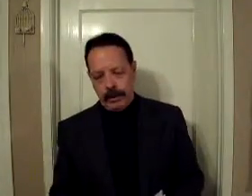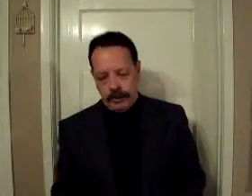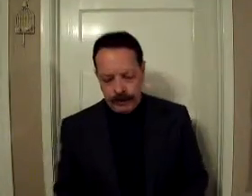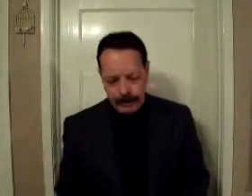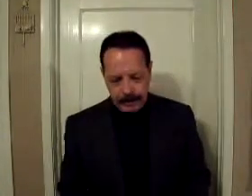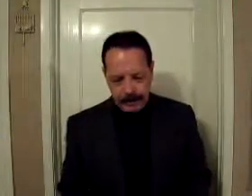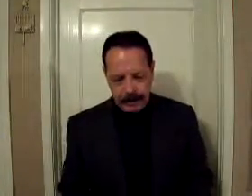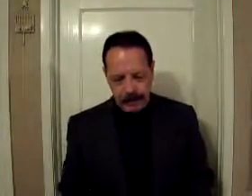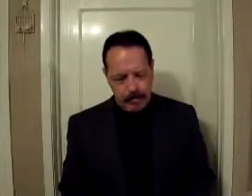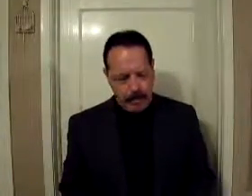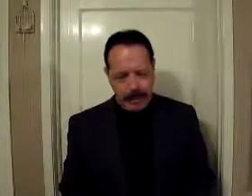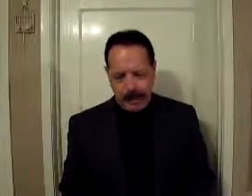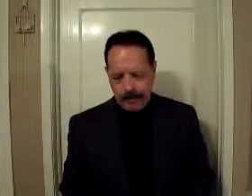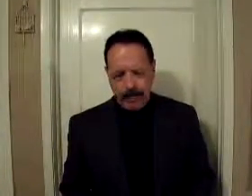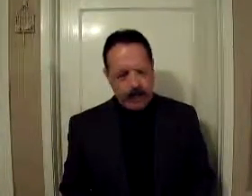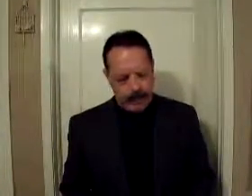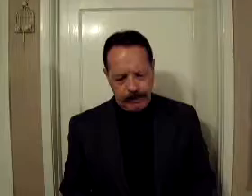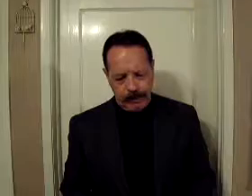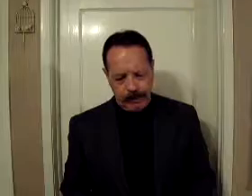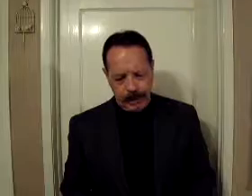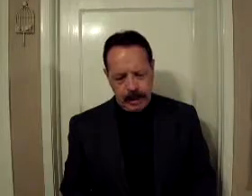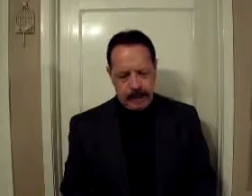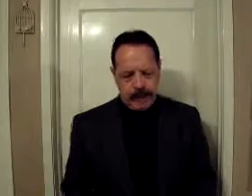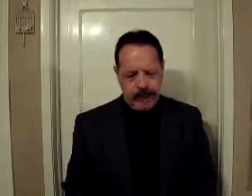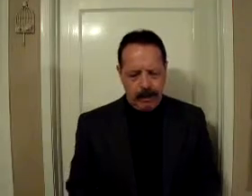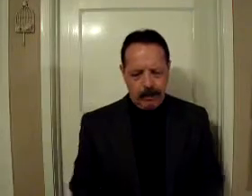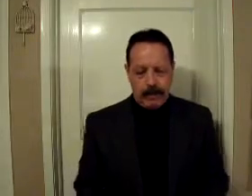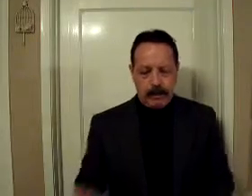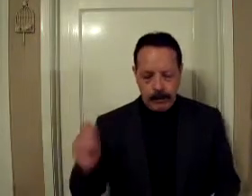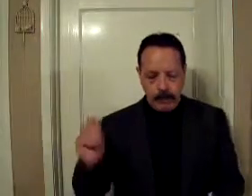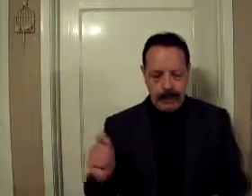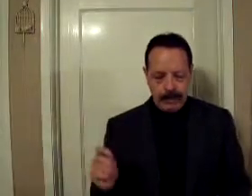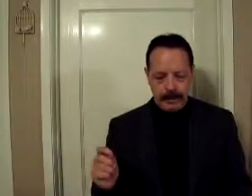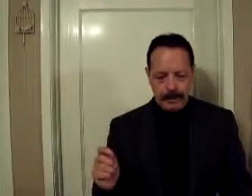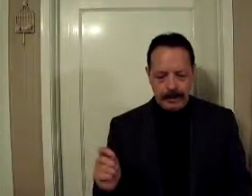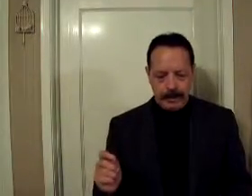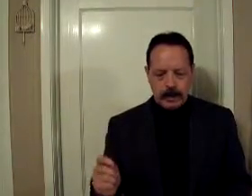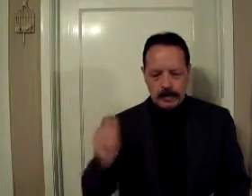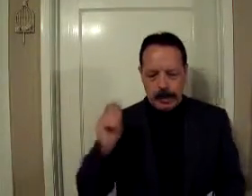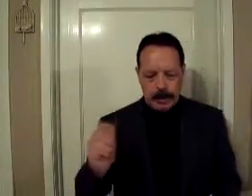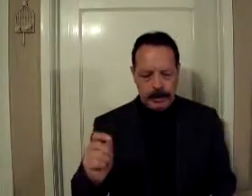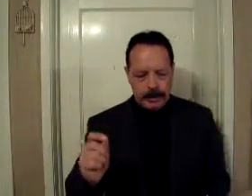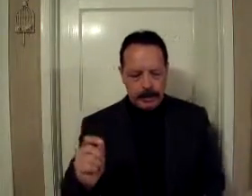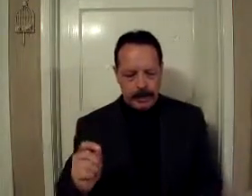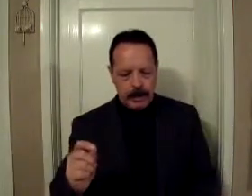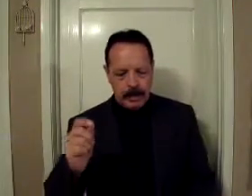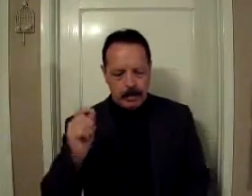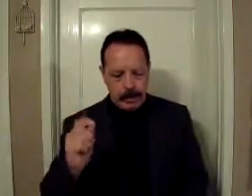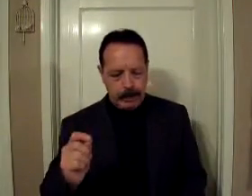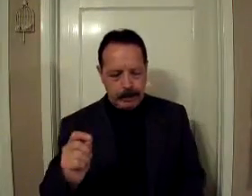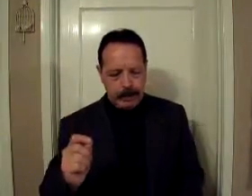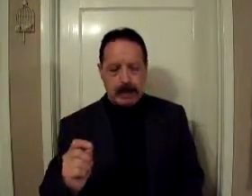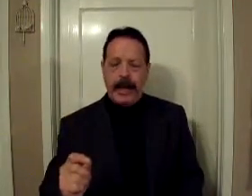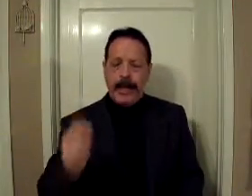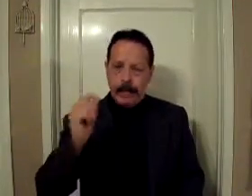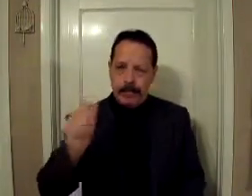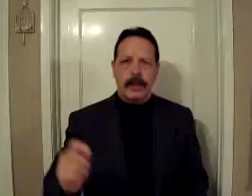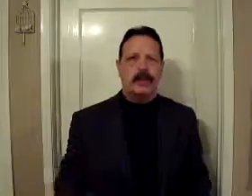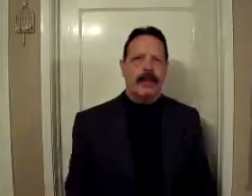to this, make every effort to be found three ways, spotless, blameless, and at peace with